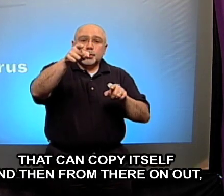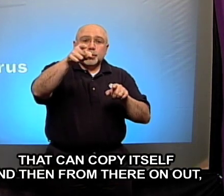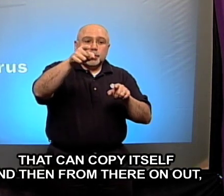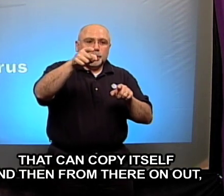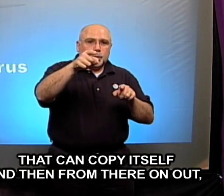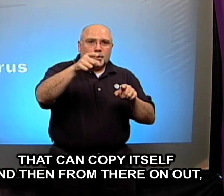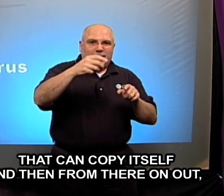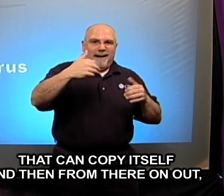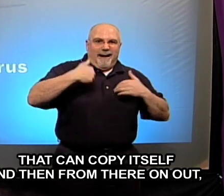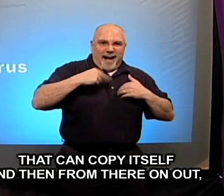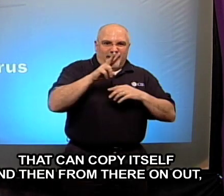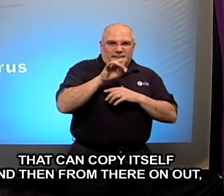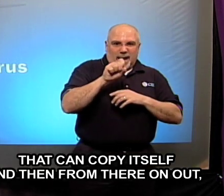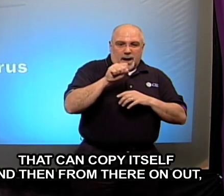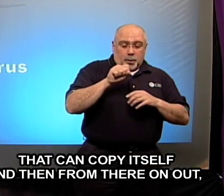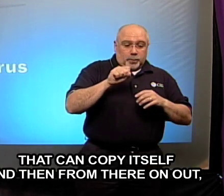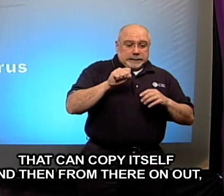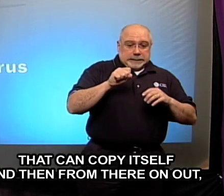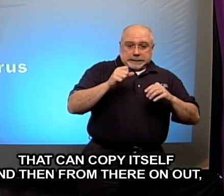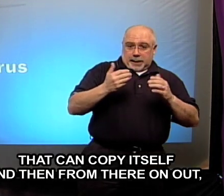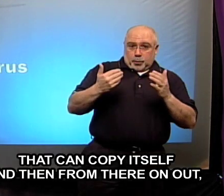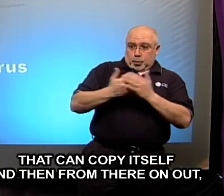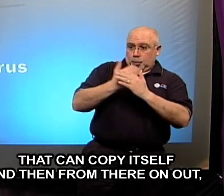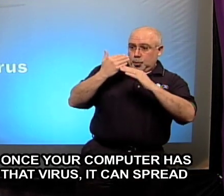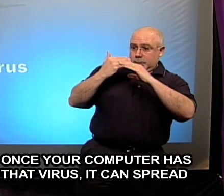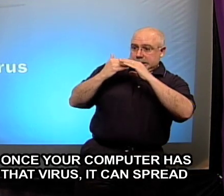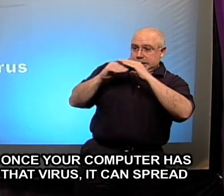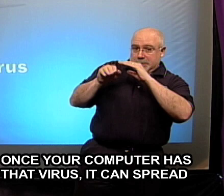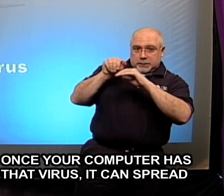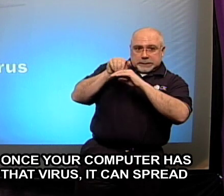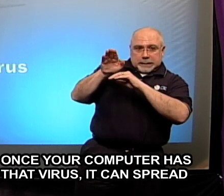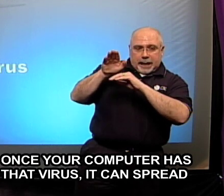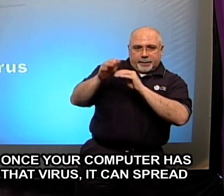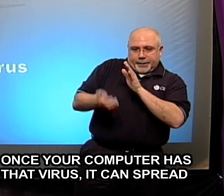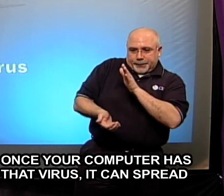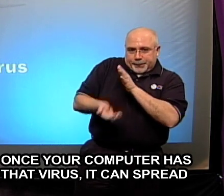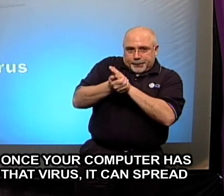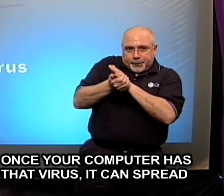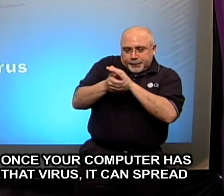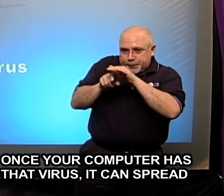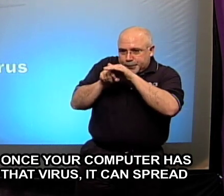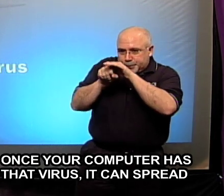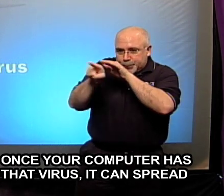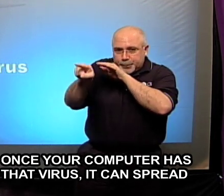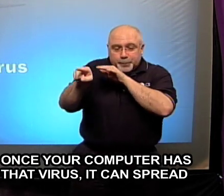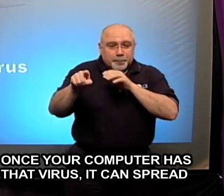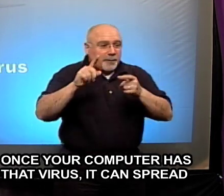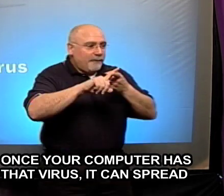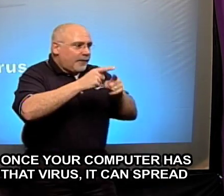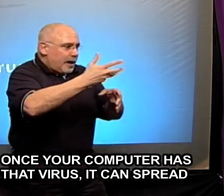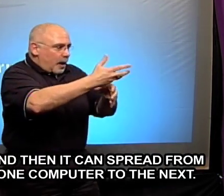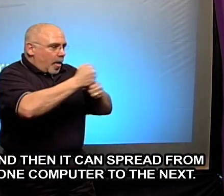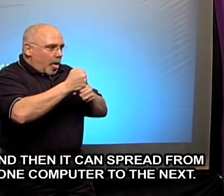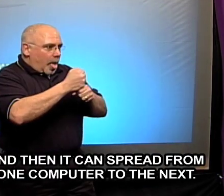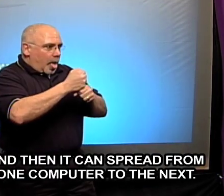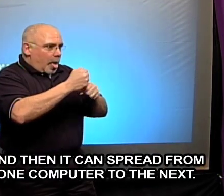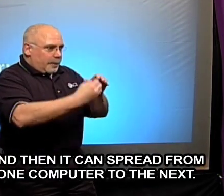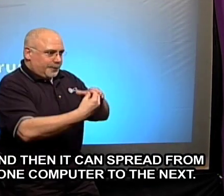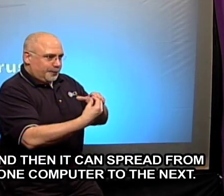and then from there on out once your computer has that virus it can spread and then it can spread from one